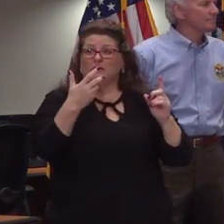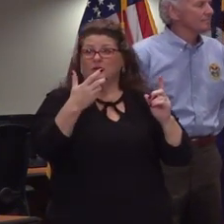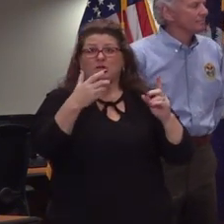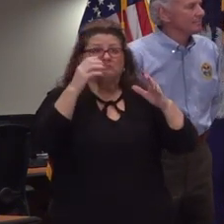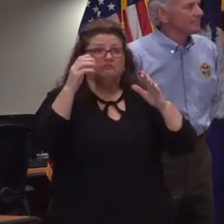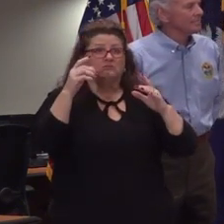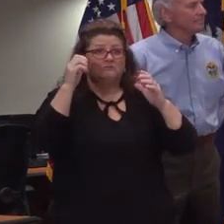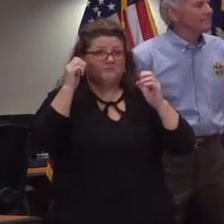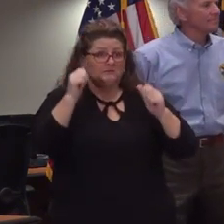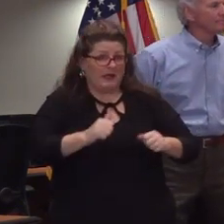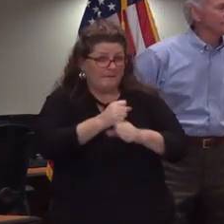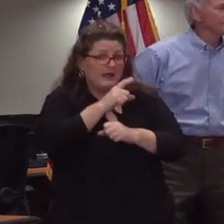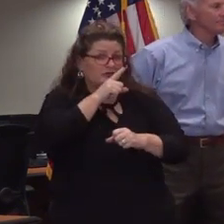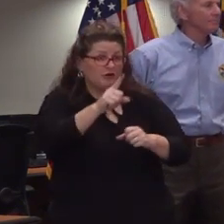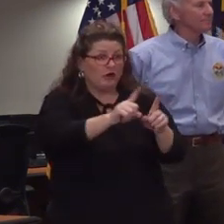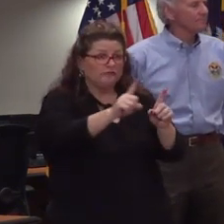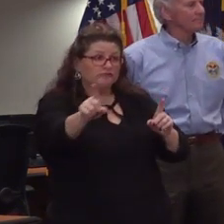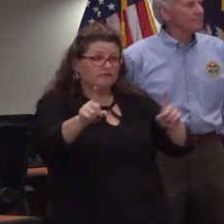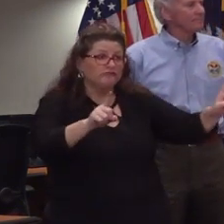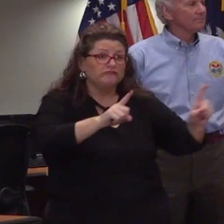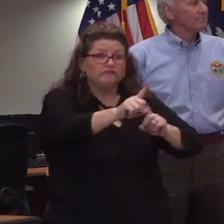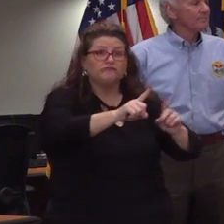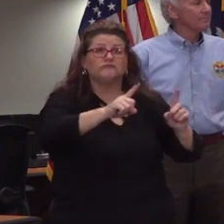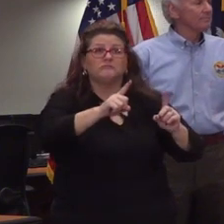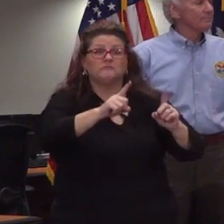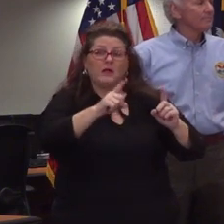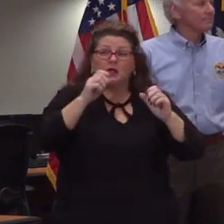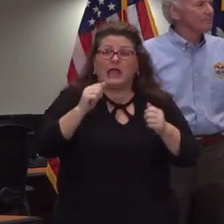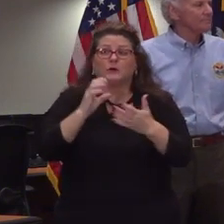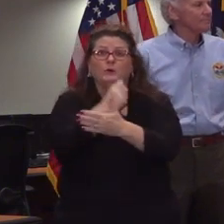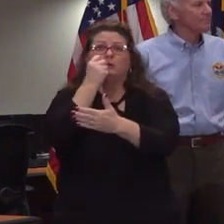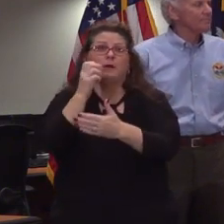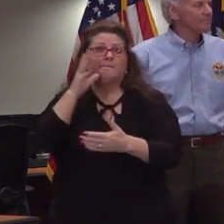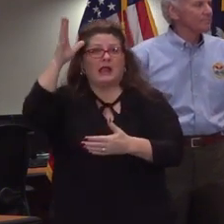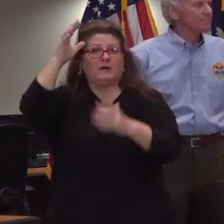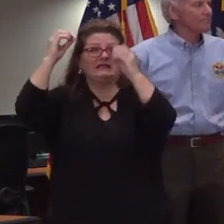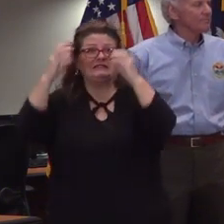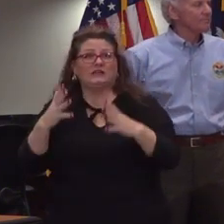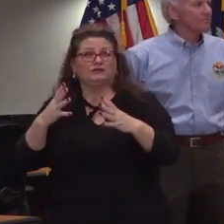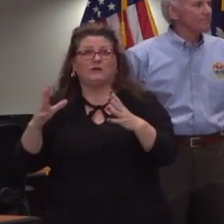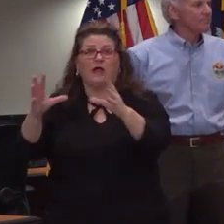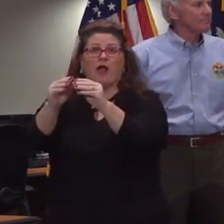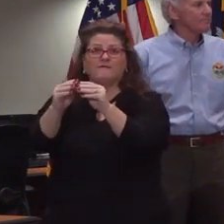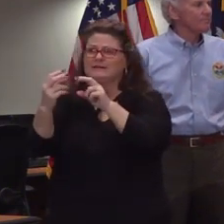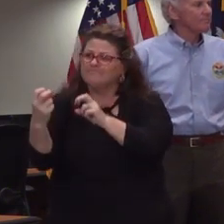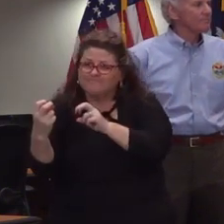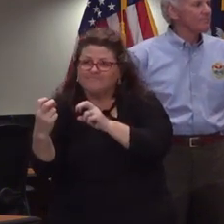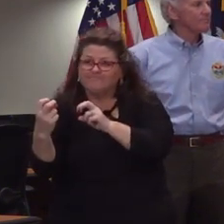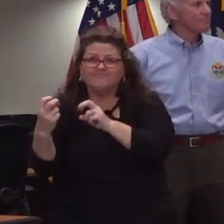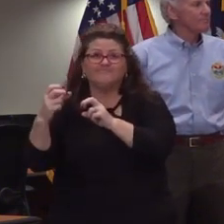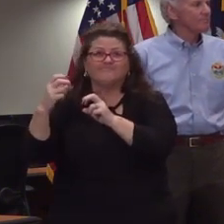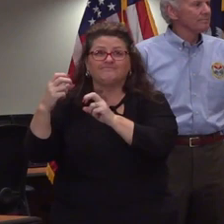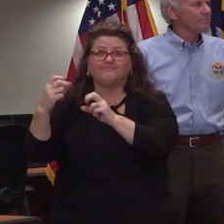continuing good social distancing perhaps a parent teacher conference if both agree to do it in face face to face they can do that